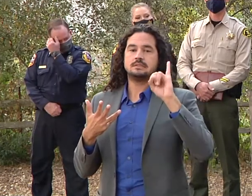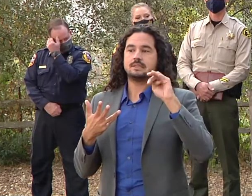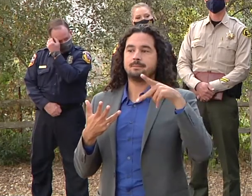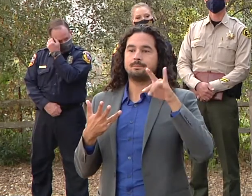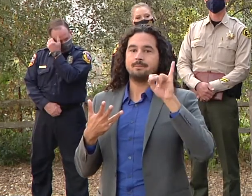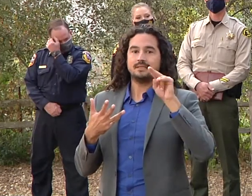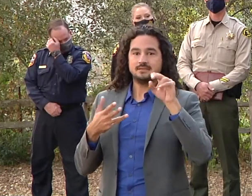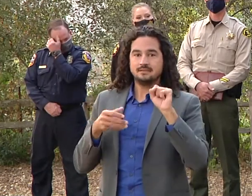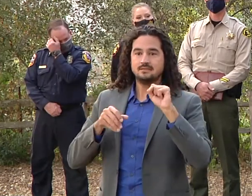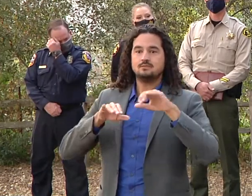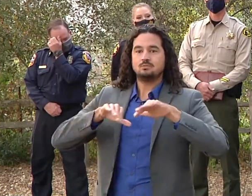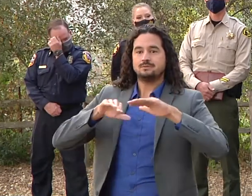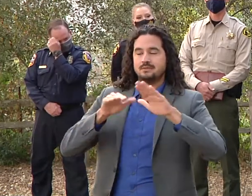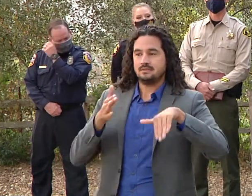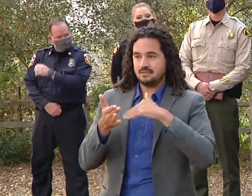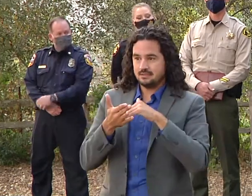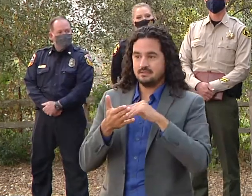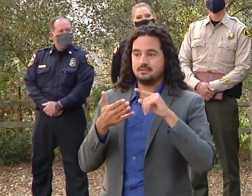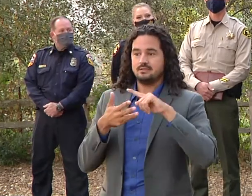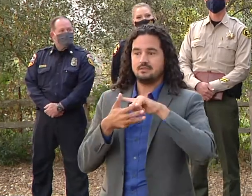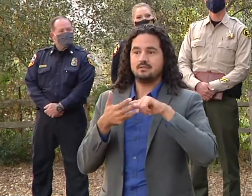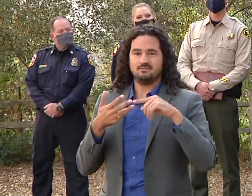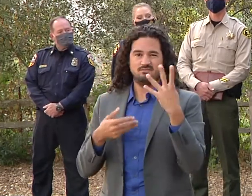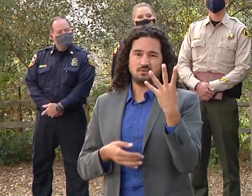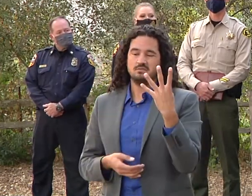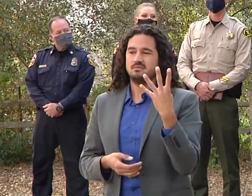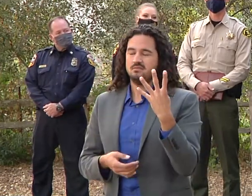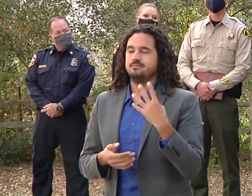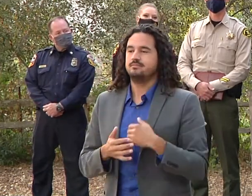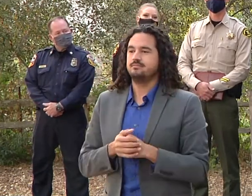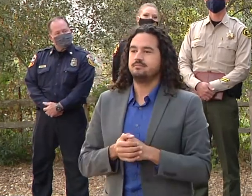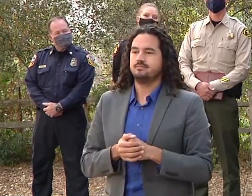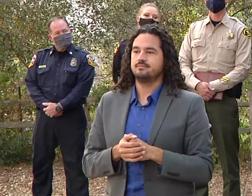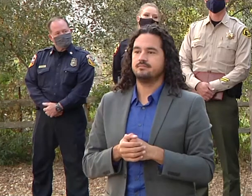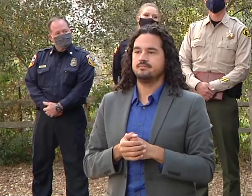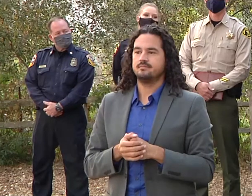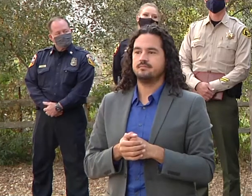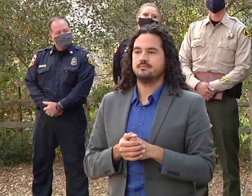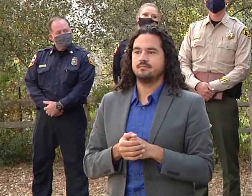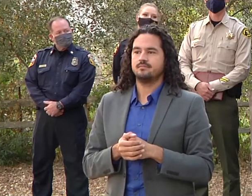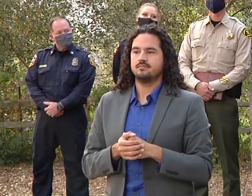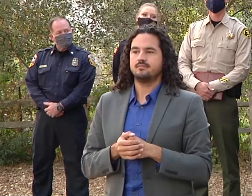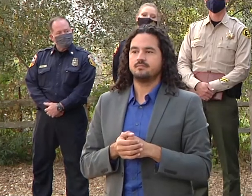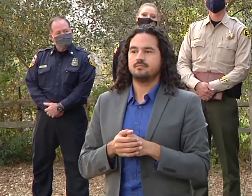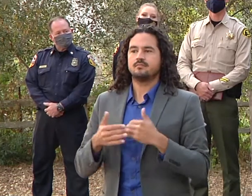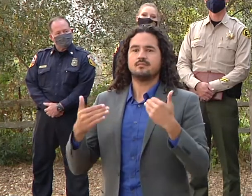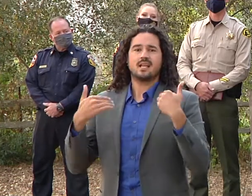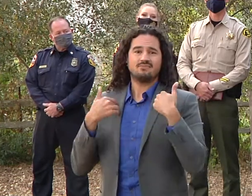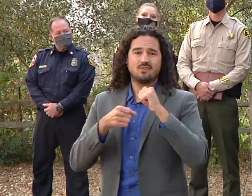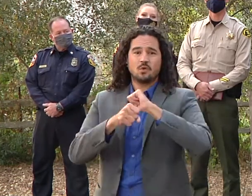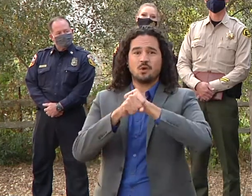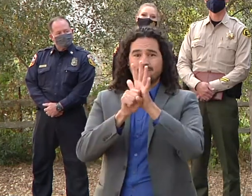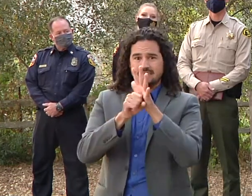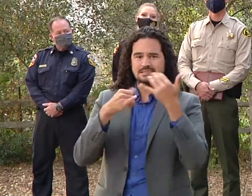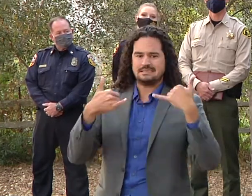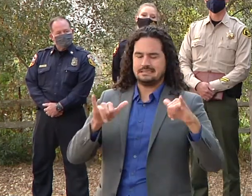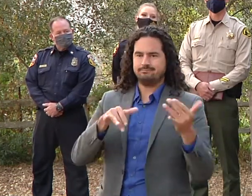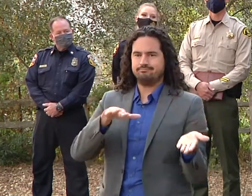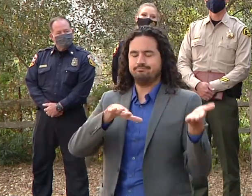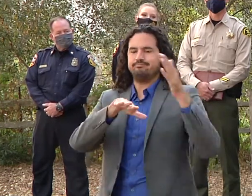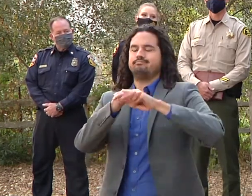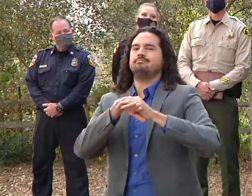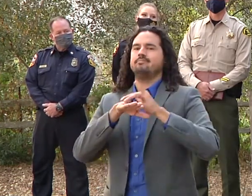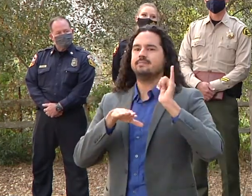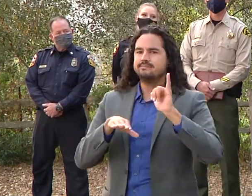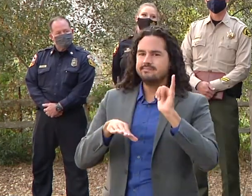all those shelters separate from the fire incident we stood up our recovery resource center on saturday morning and that is